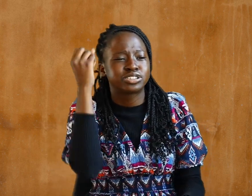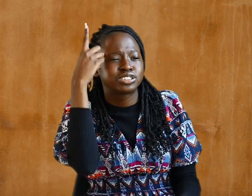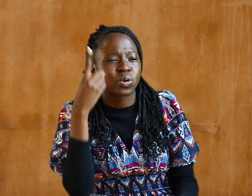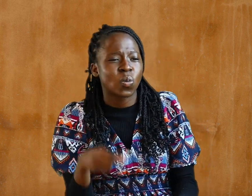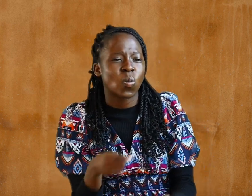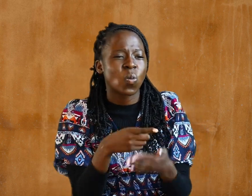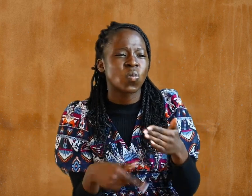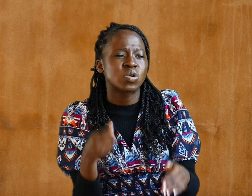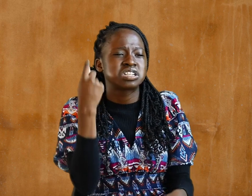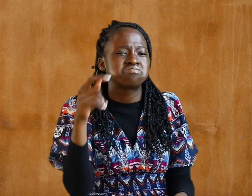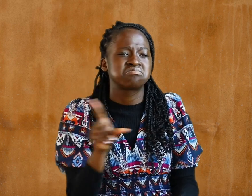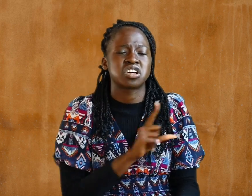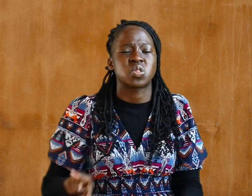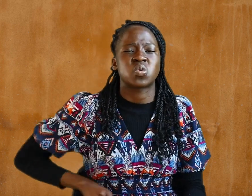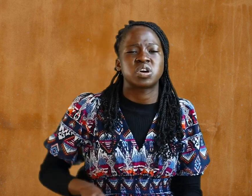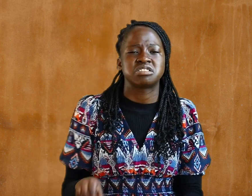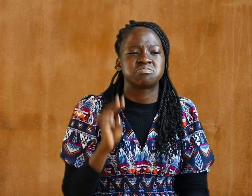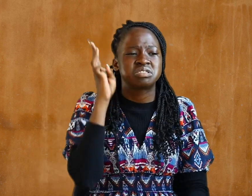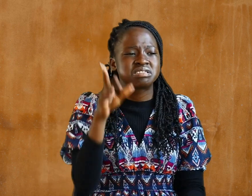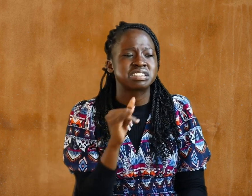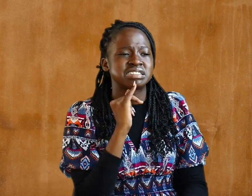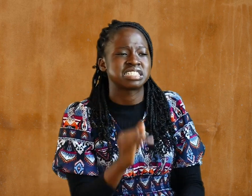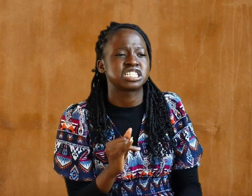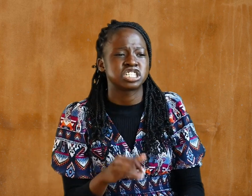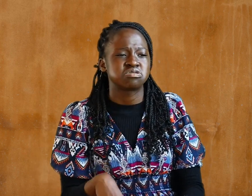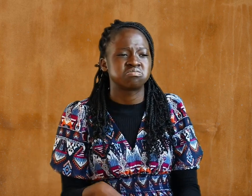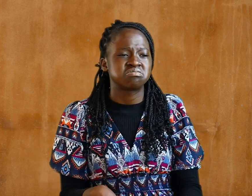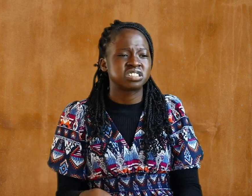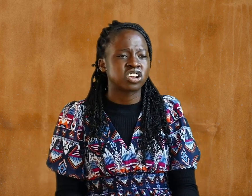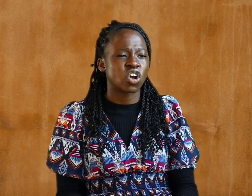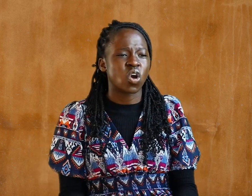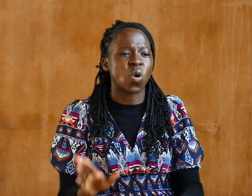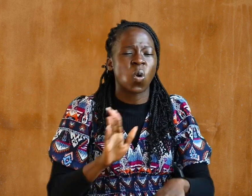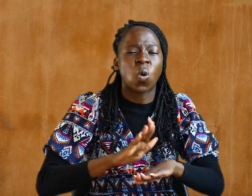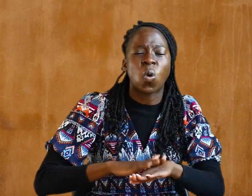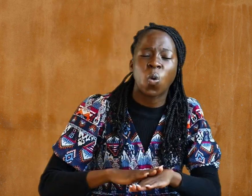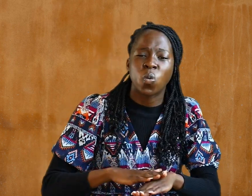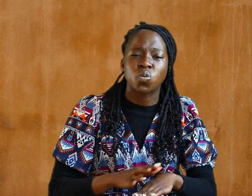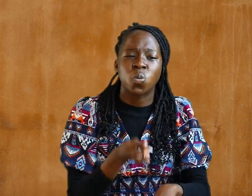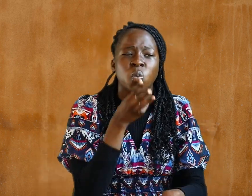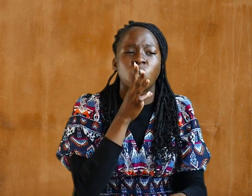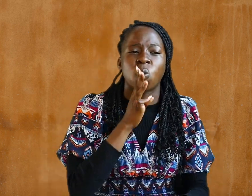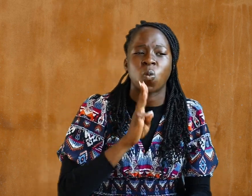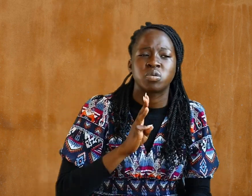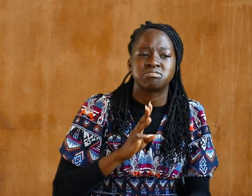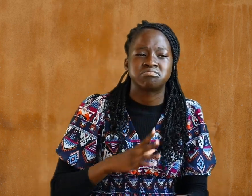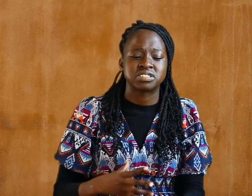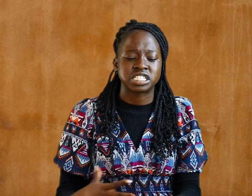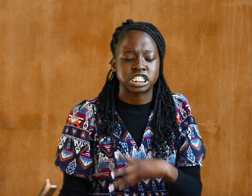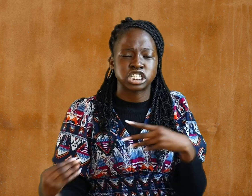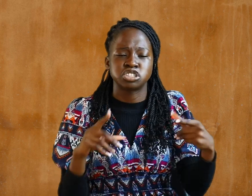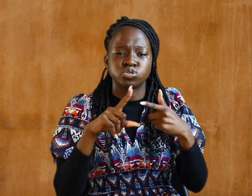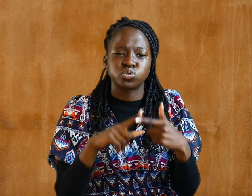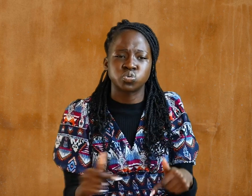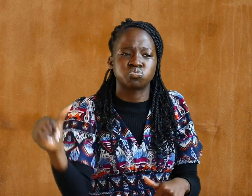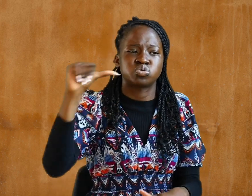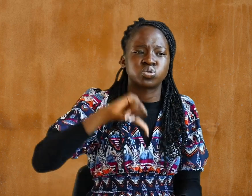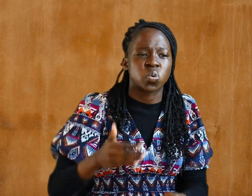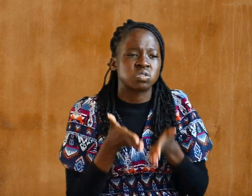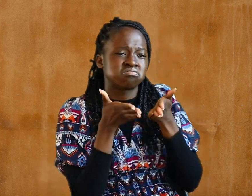on wine, which leads to debauchery. Instead, be filled with the Spirit, speaking to